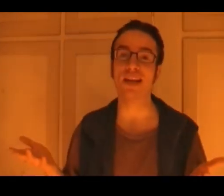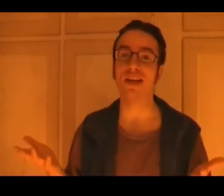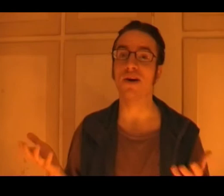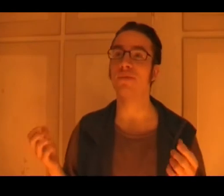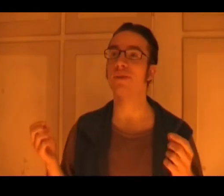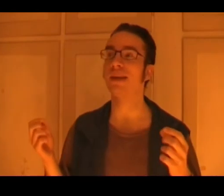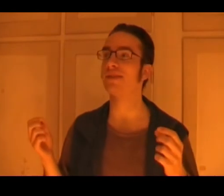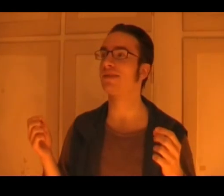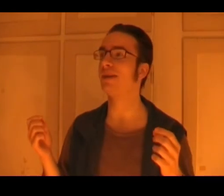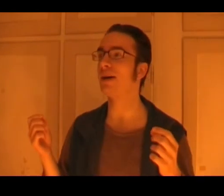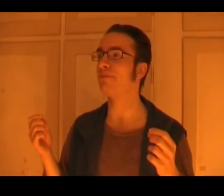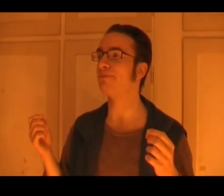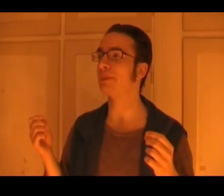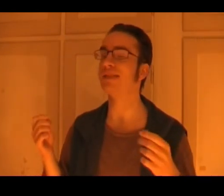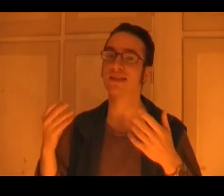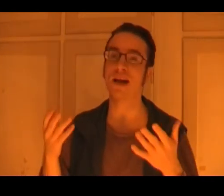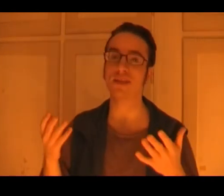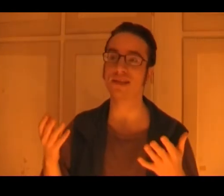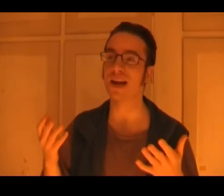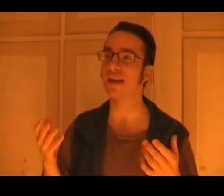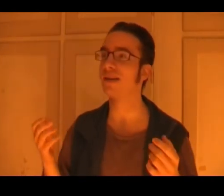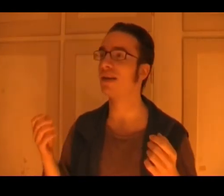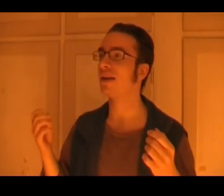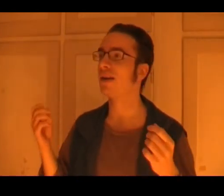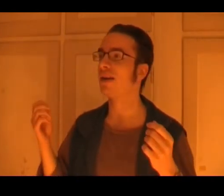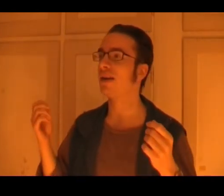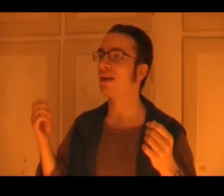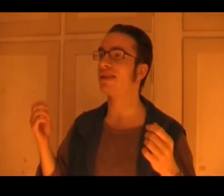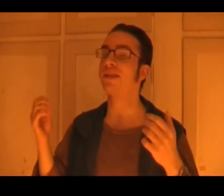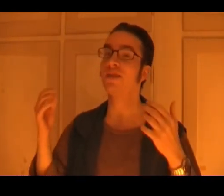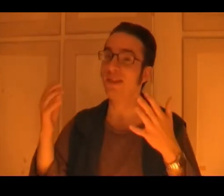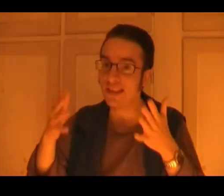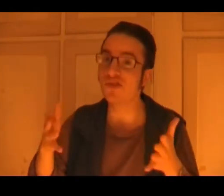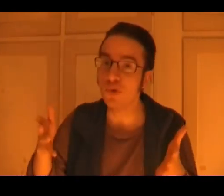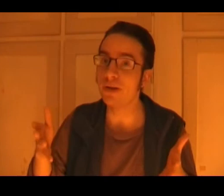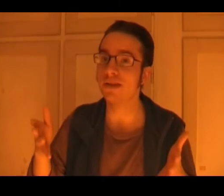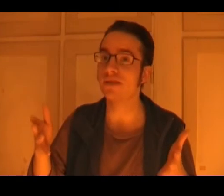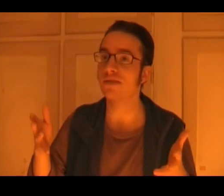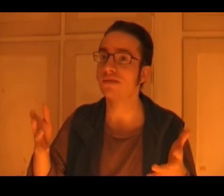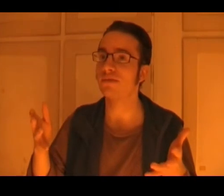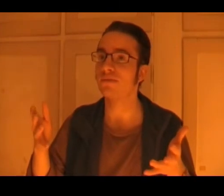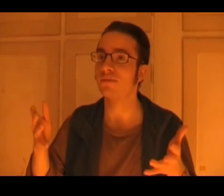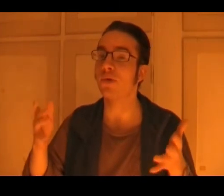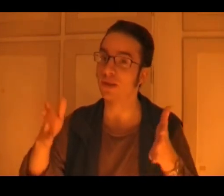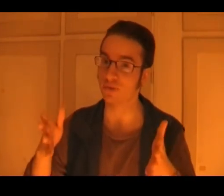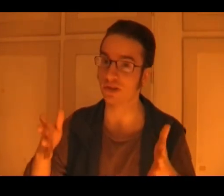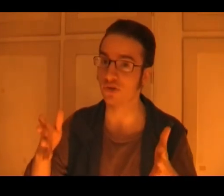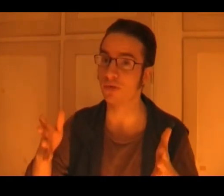enough. It's, um, it's at times exciting. It's not the stupidest, though it is pretty stupid,